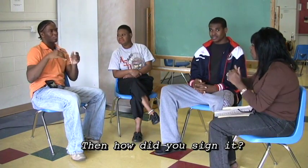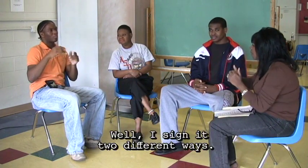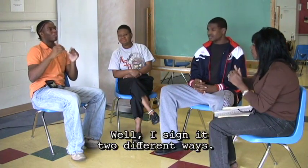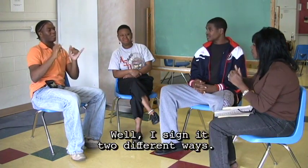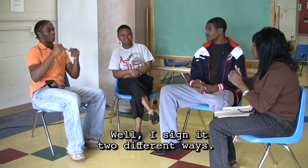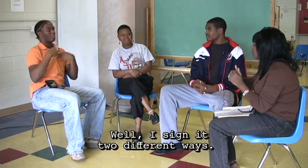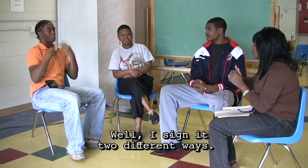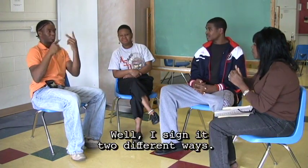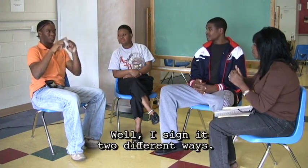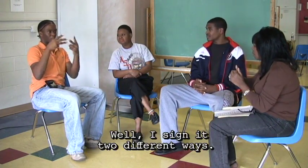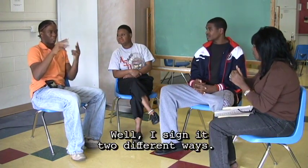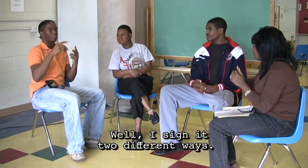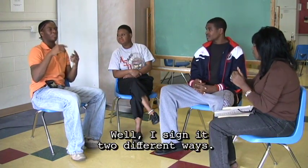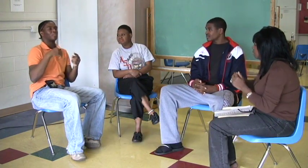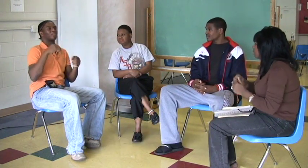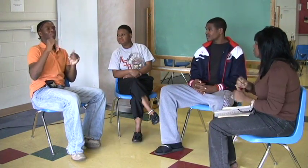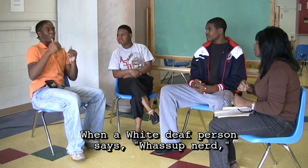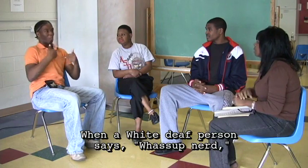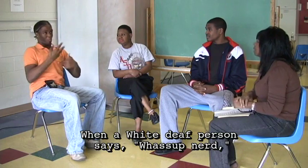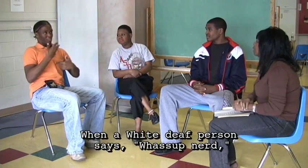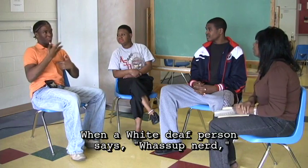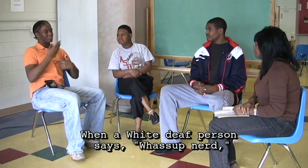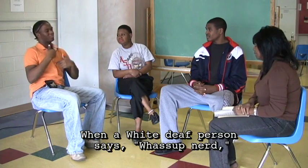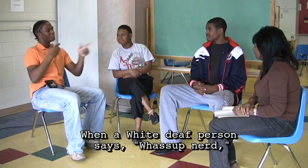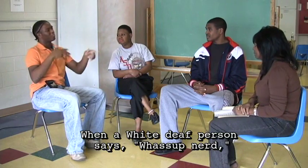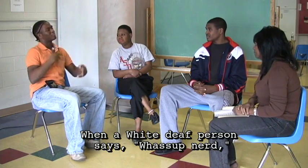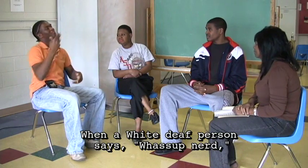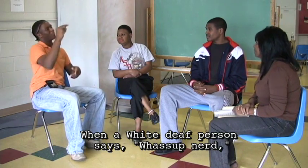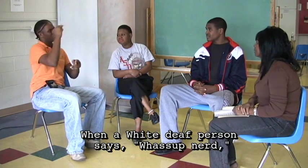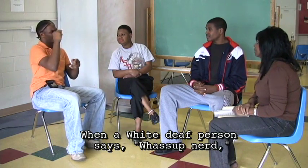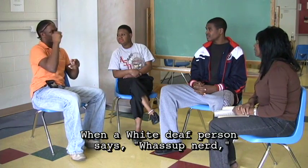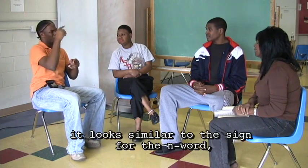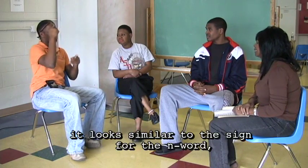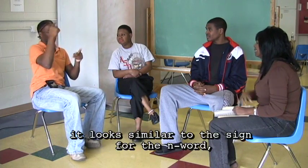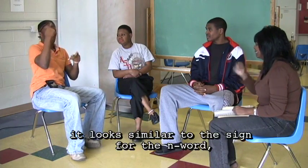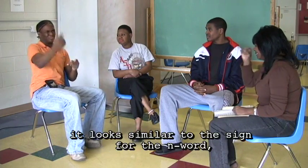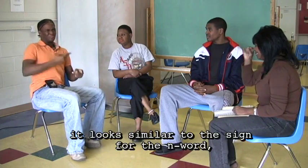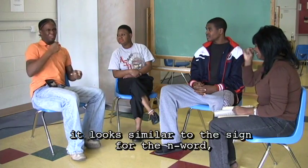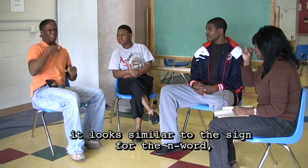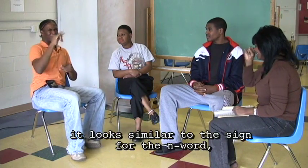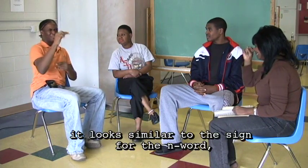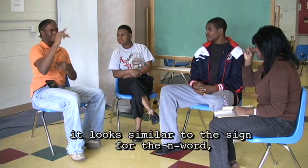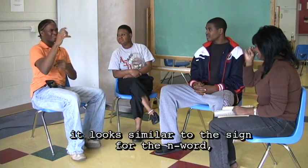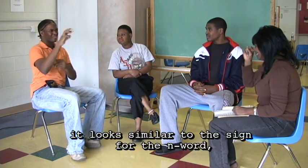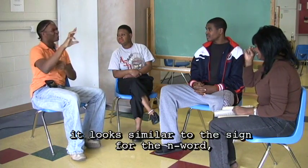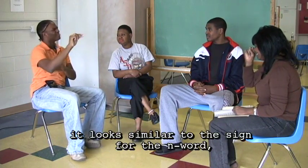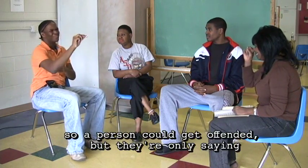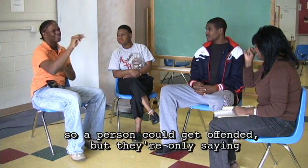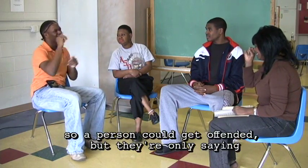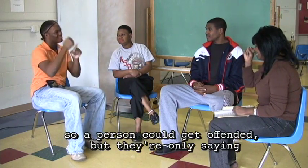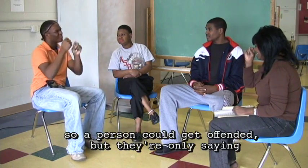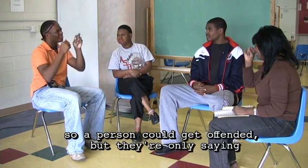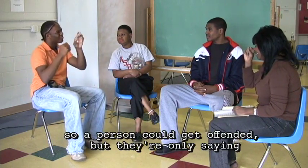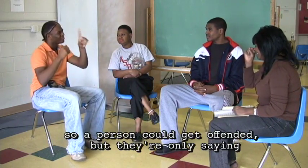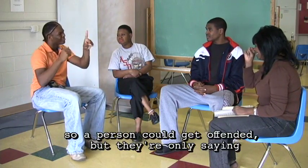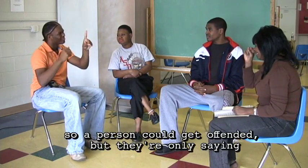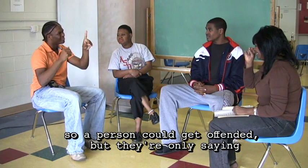sign it? Well, I signed it in two different ways. When a white deaf person says, what's up, nerd, it looks similar to the sign for the N-word. So a person could get offended,